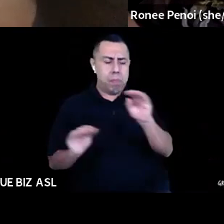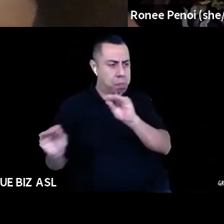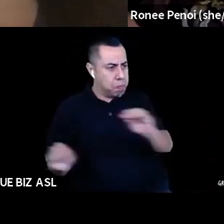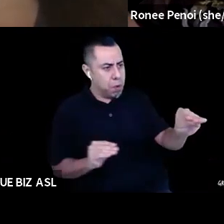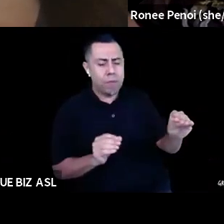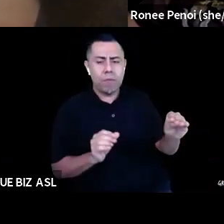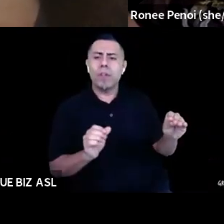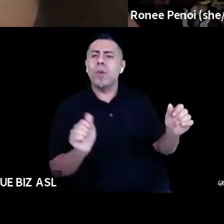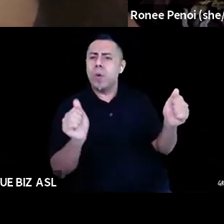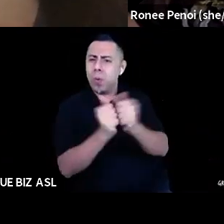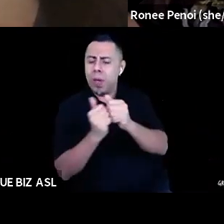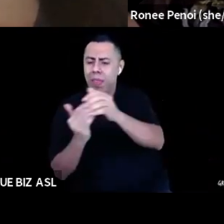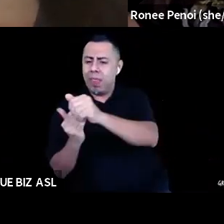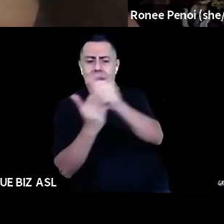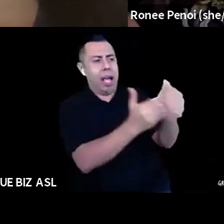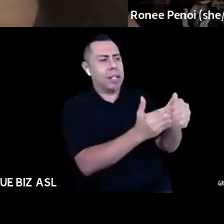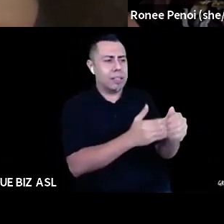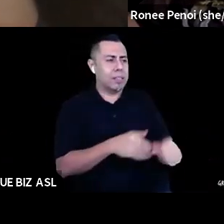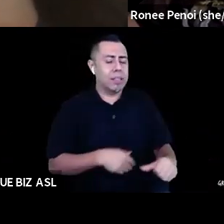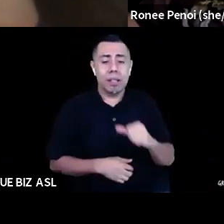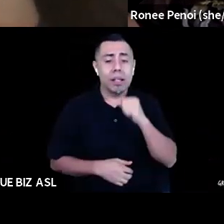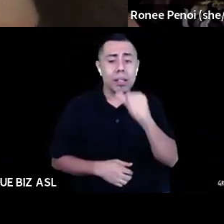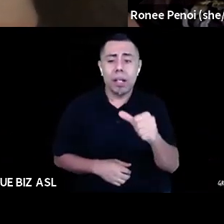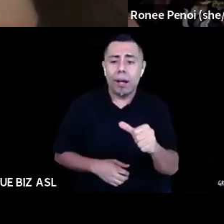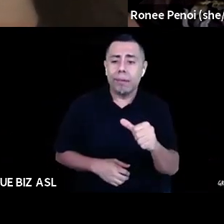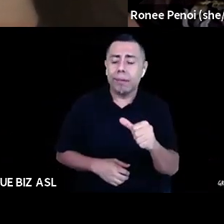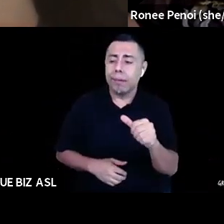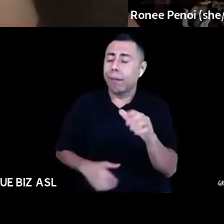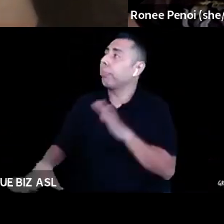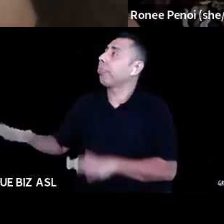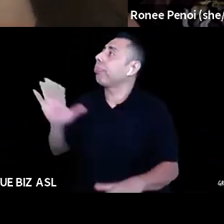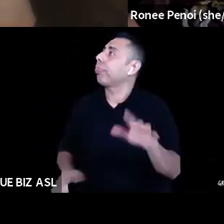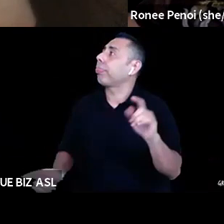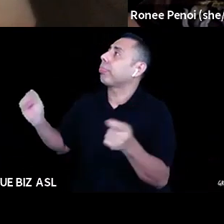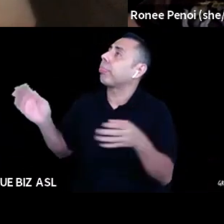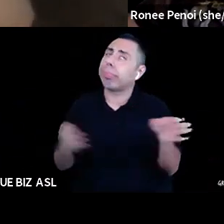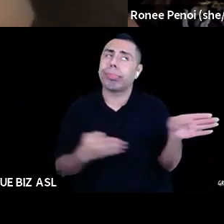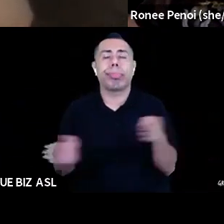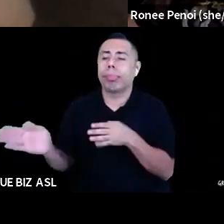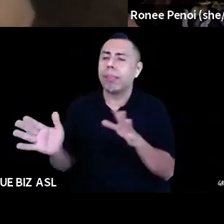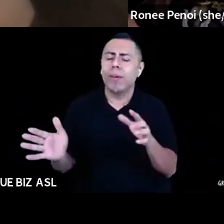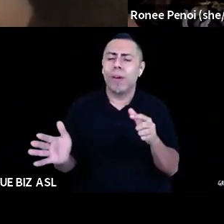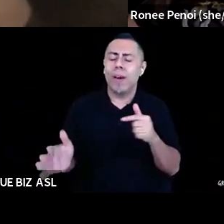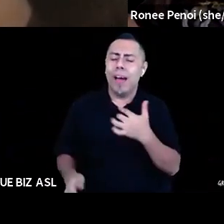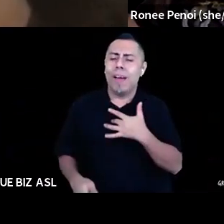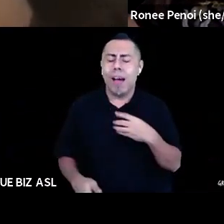find that to be, um, very comforting to keep in mind, you know, the path has already